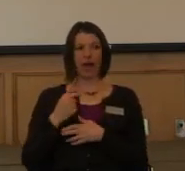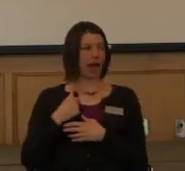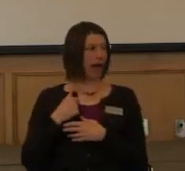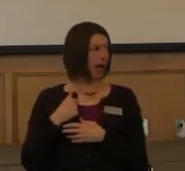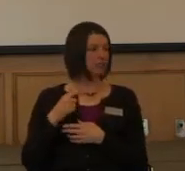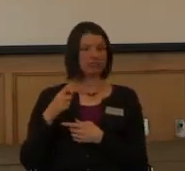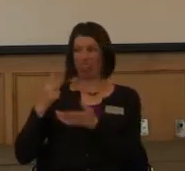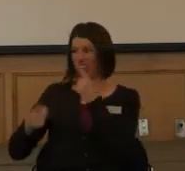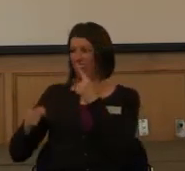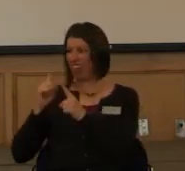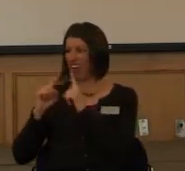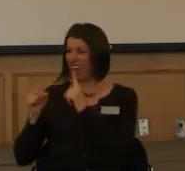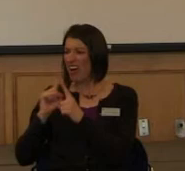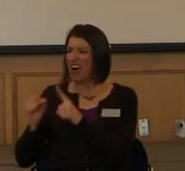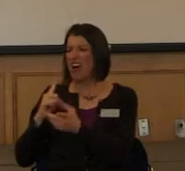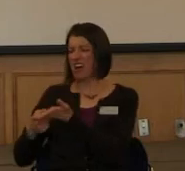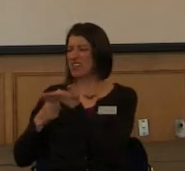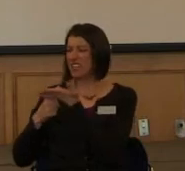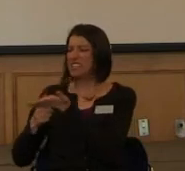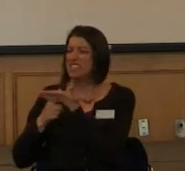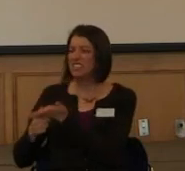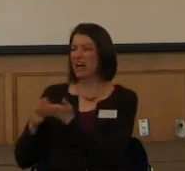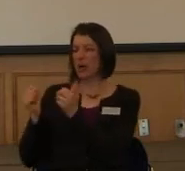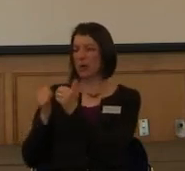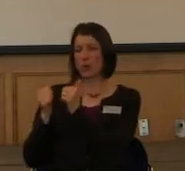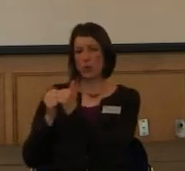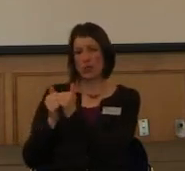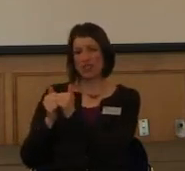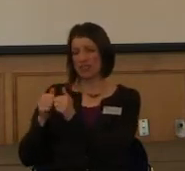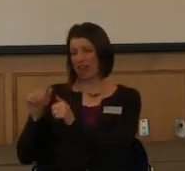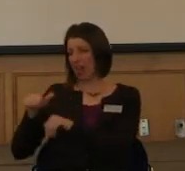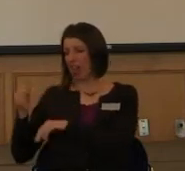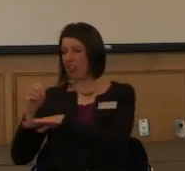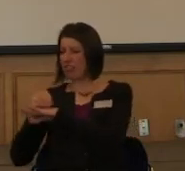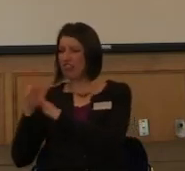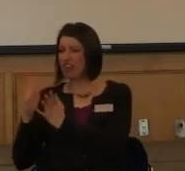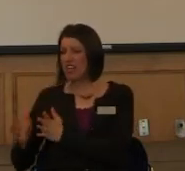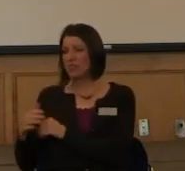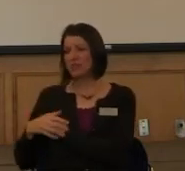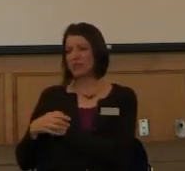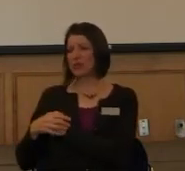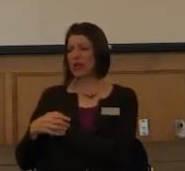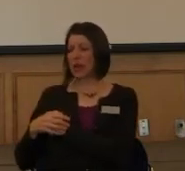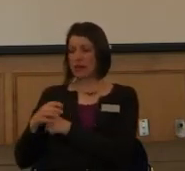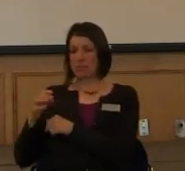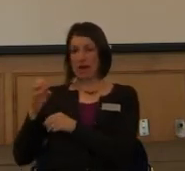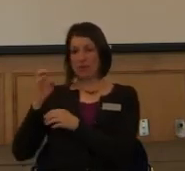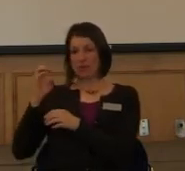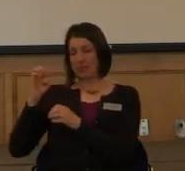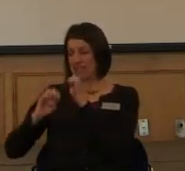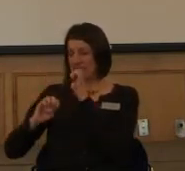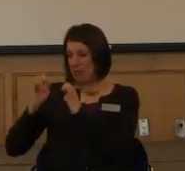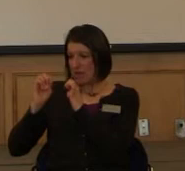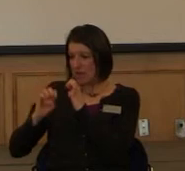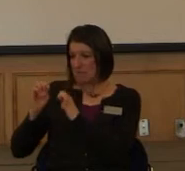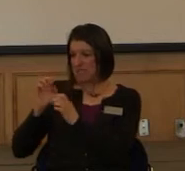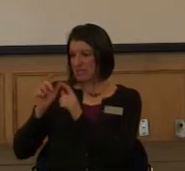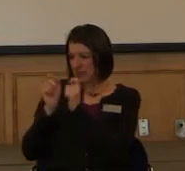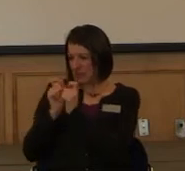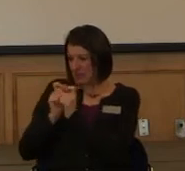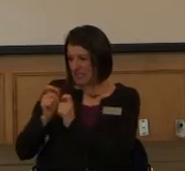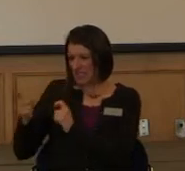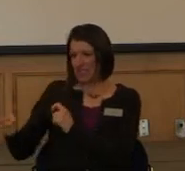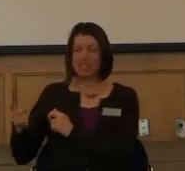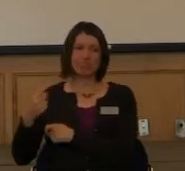advisor about experimental detail. And he was like kind of doing his, bang the gavel. You're going to do what I